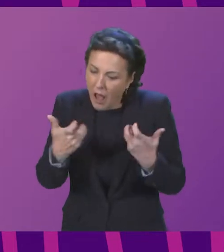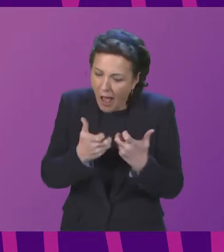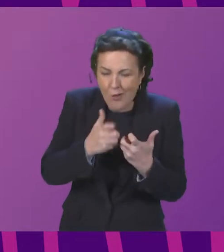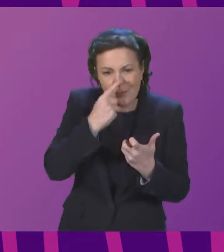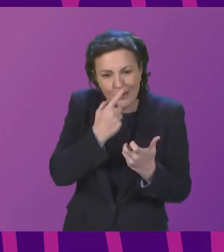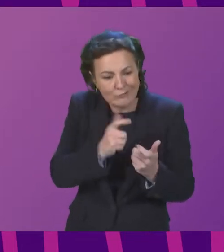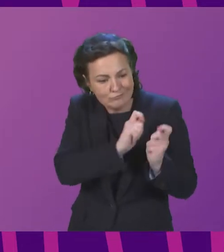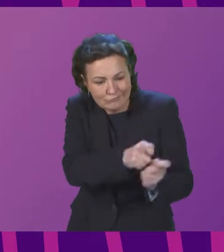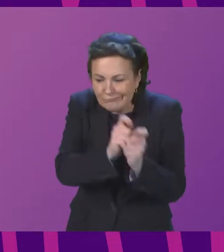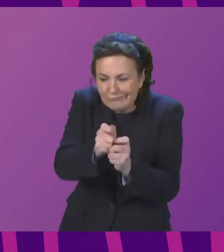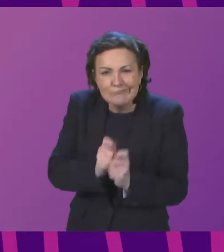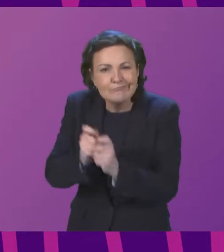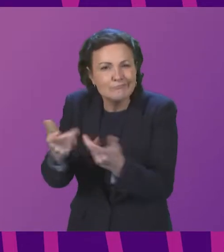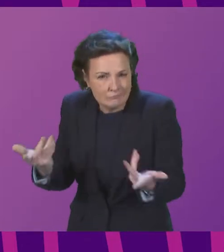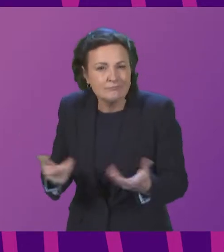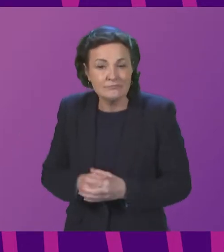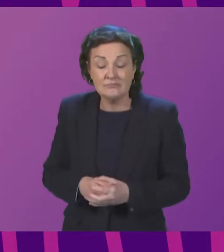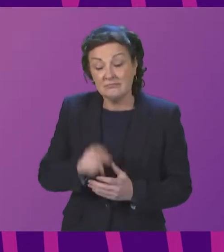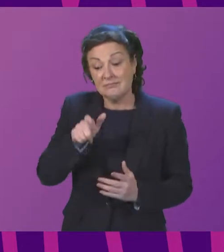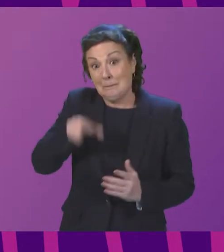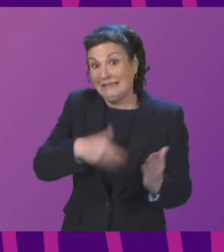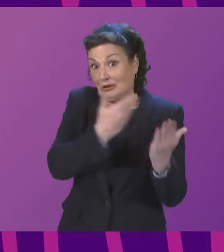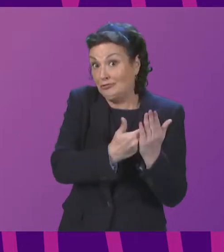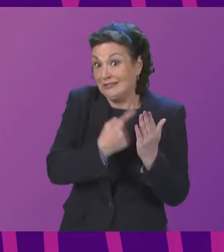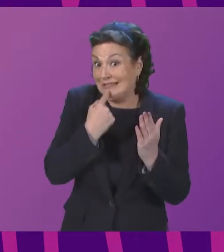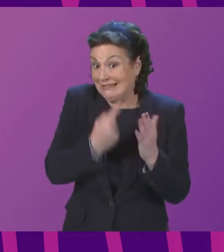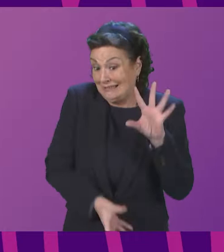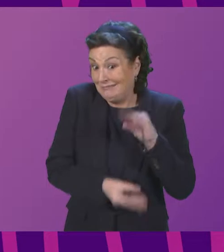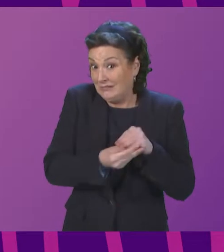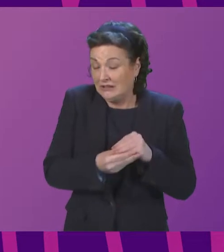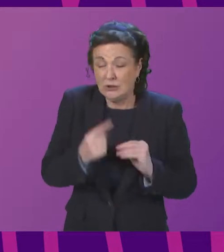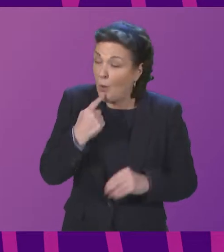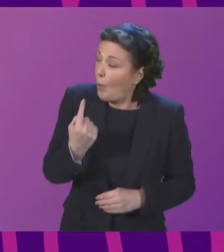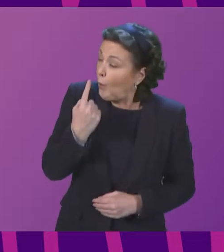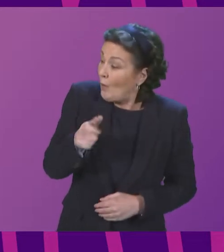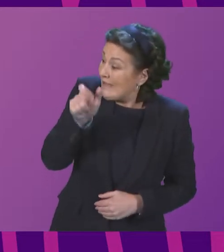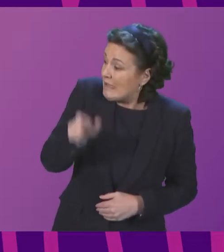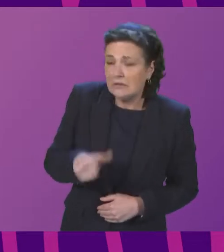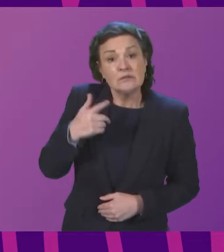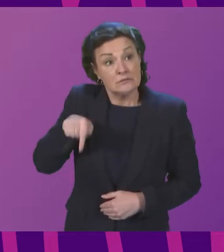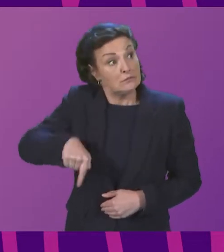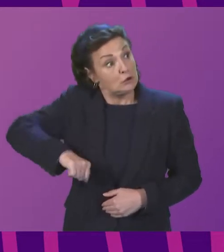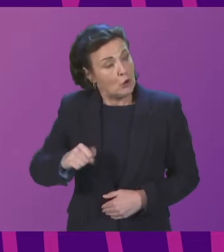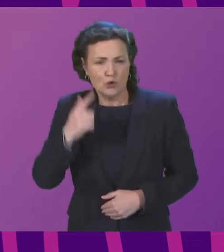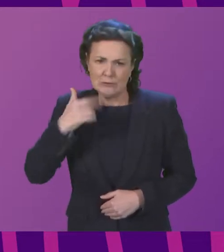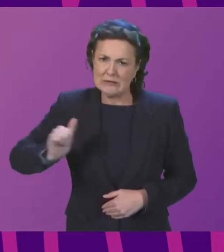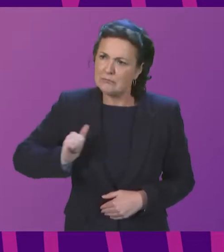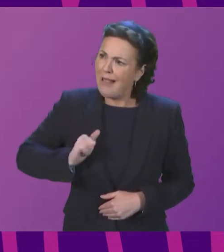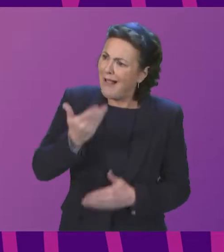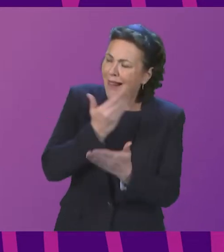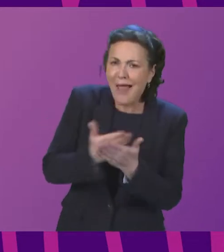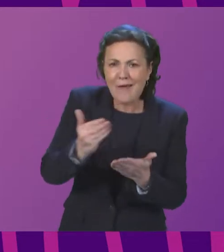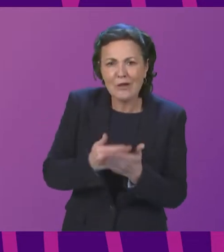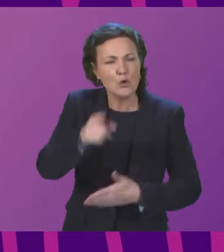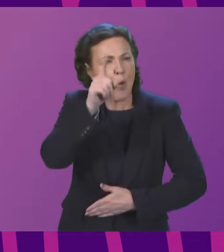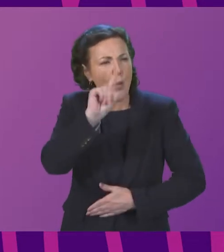the petitioner concludes by stating that at least at least a citizen should be able to expect clarity in what the conservation